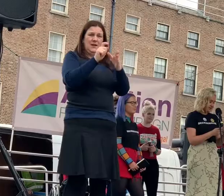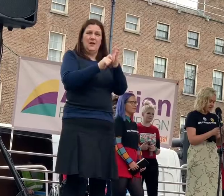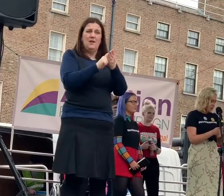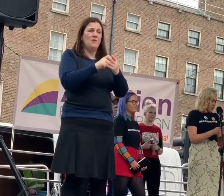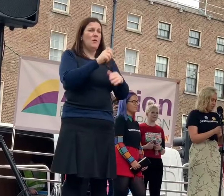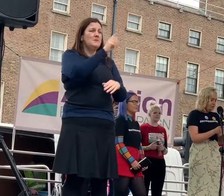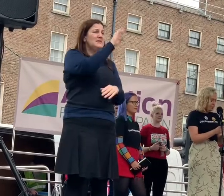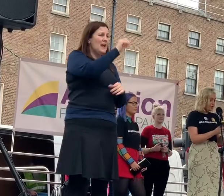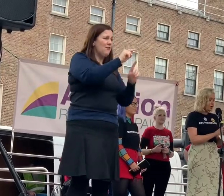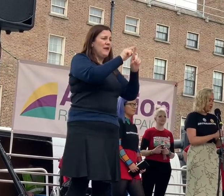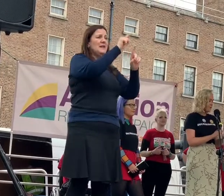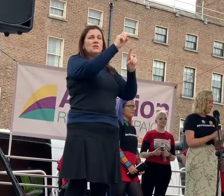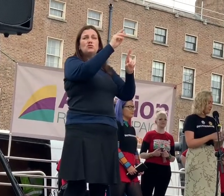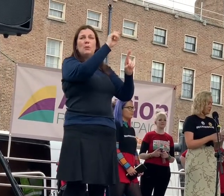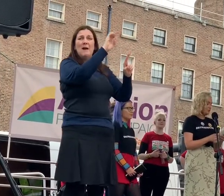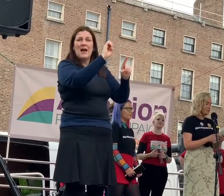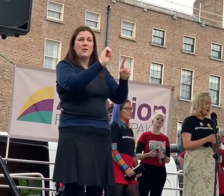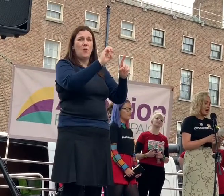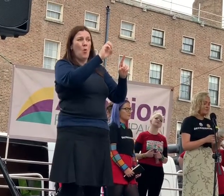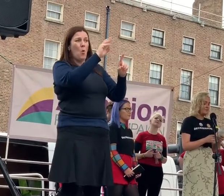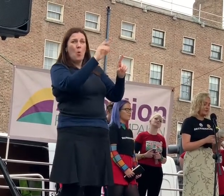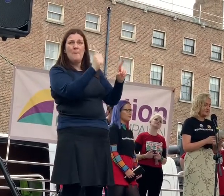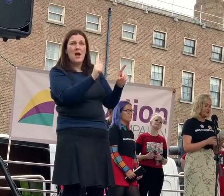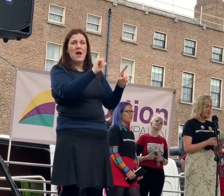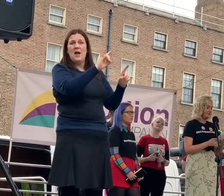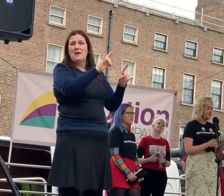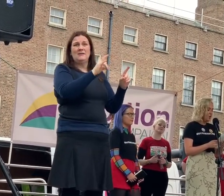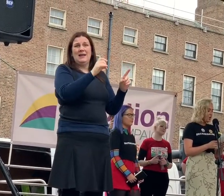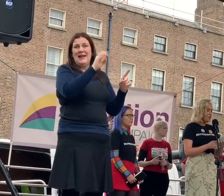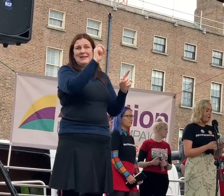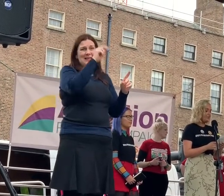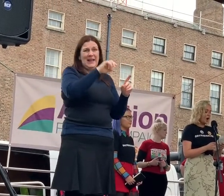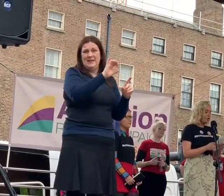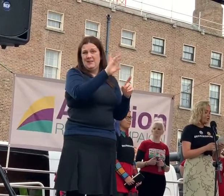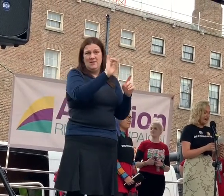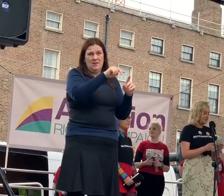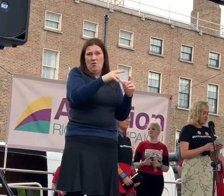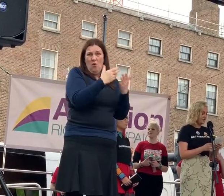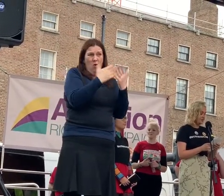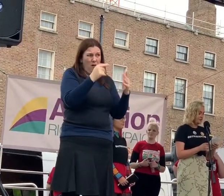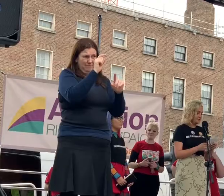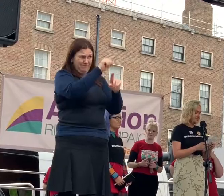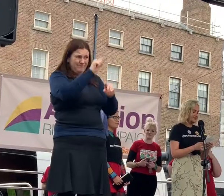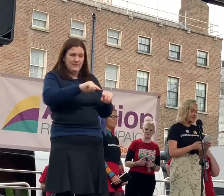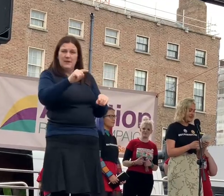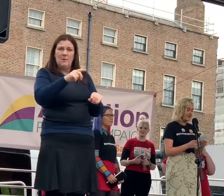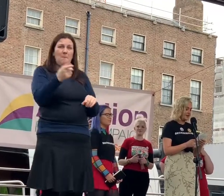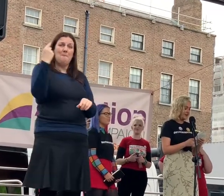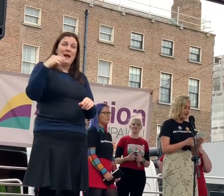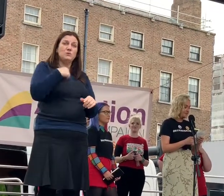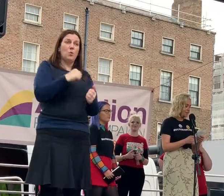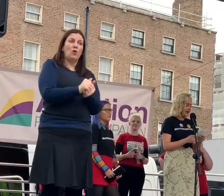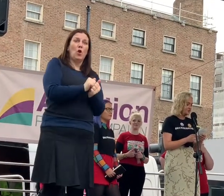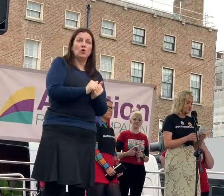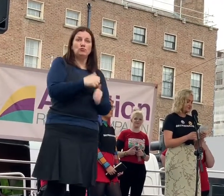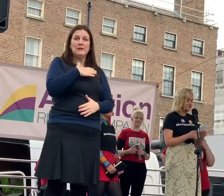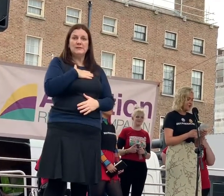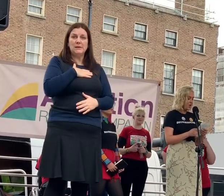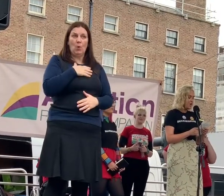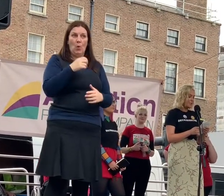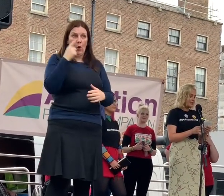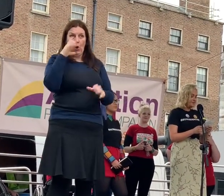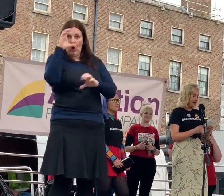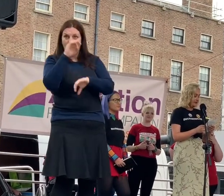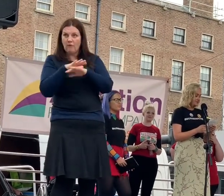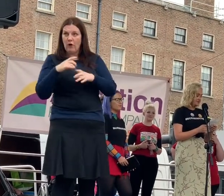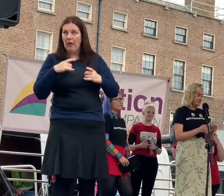Enniskillin, we will no longer be controlled by armed patriarchies. We will not go back to the laundries or seek health care in the backstreaks.